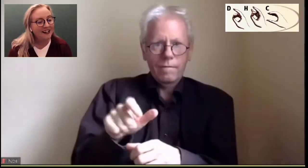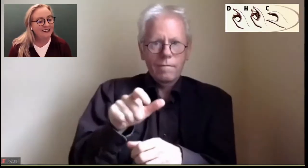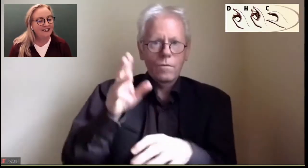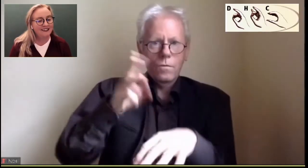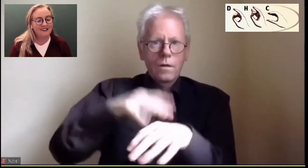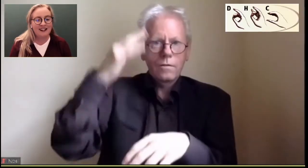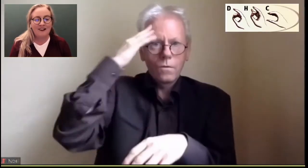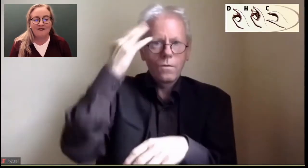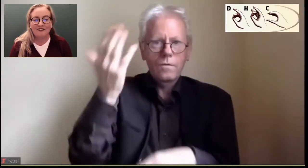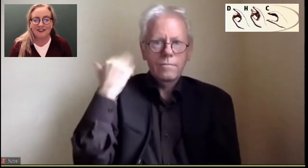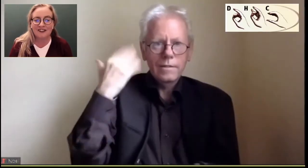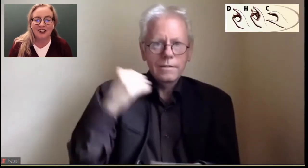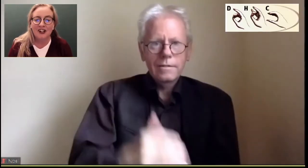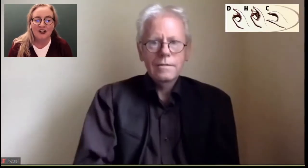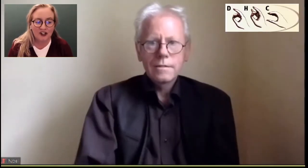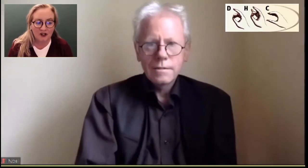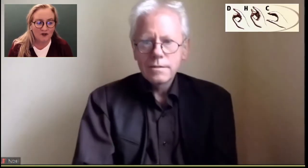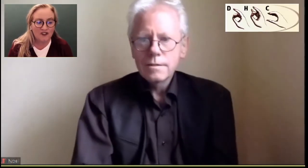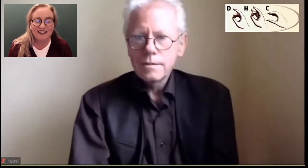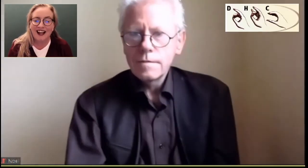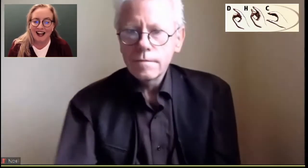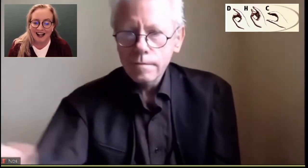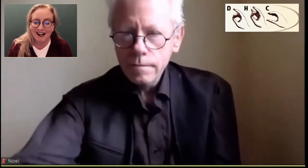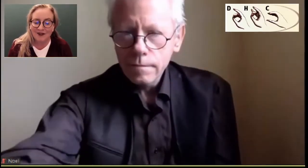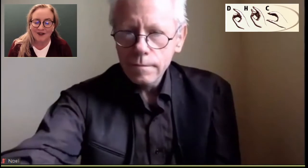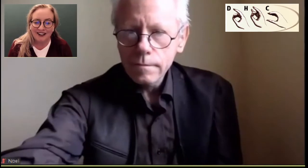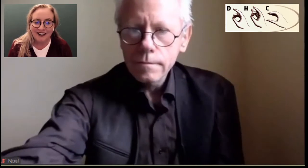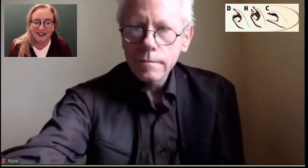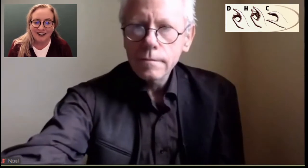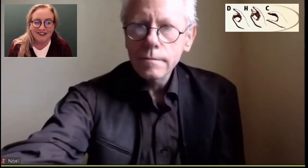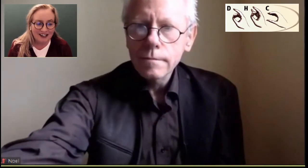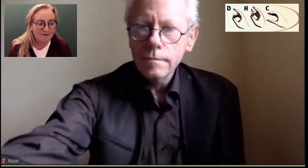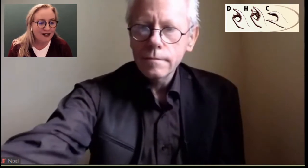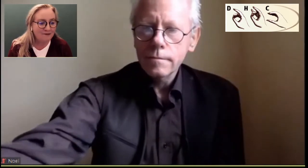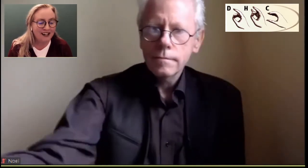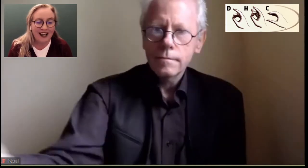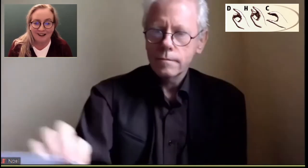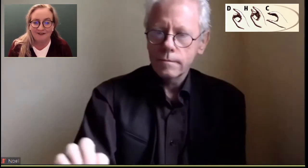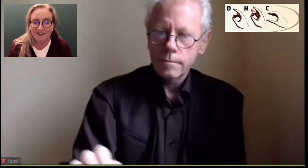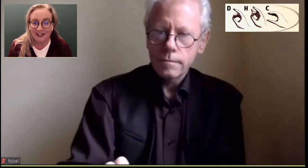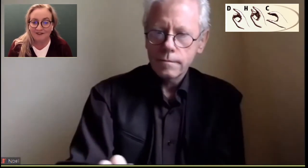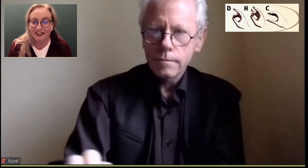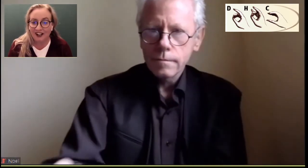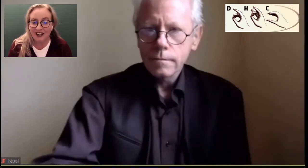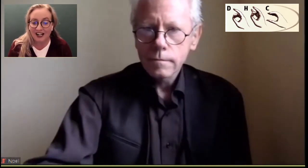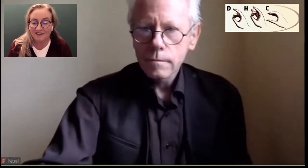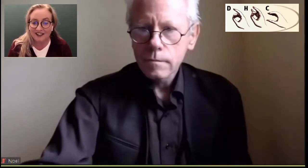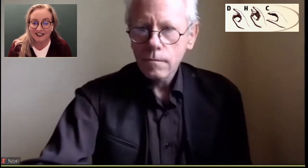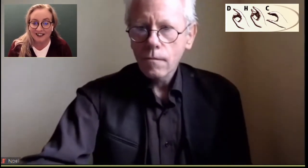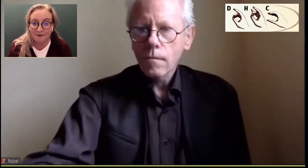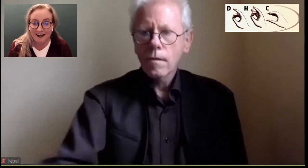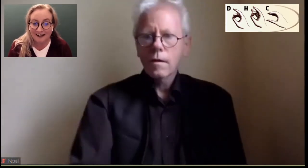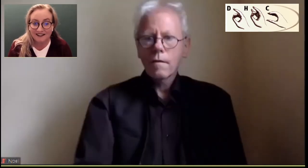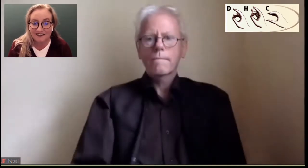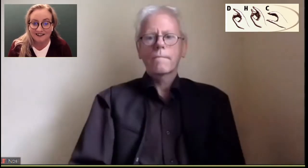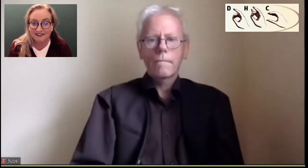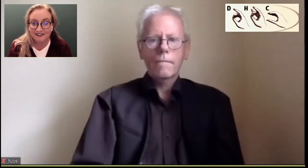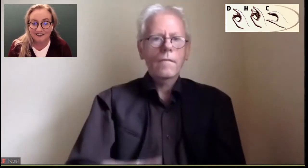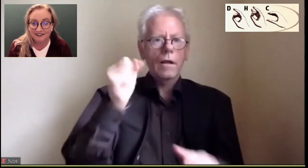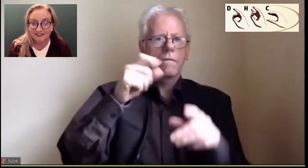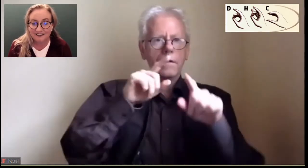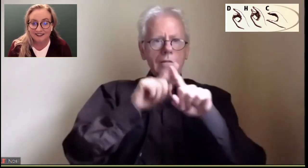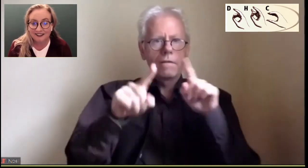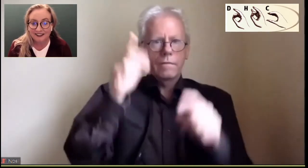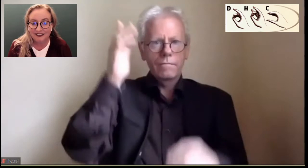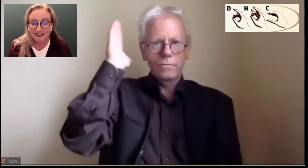hoping that this conference shows how deaf people have lived their lives in the past.